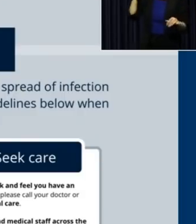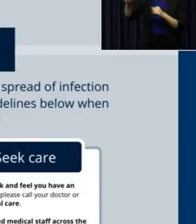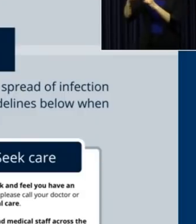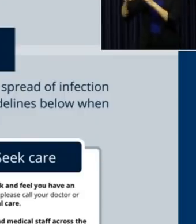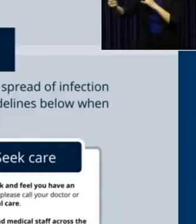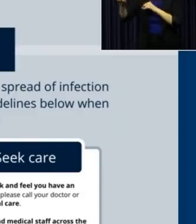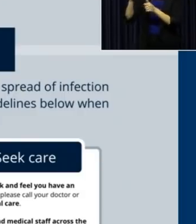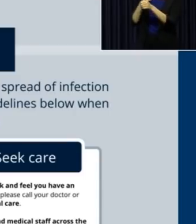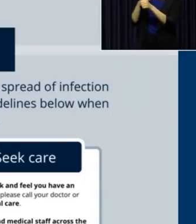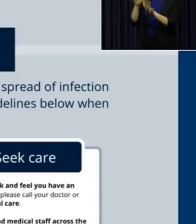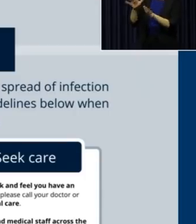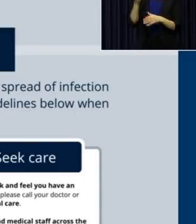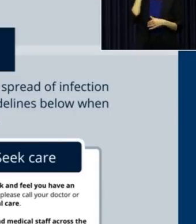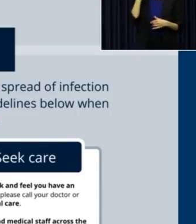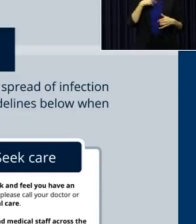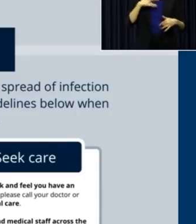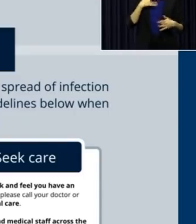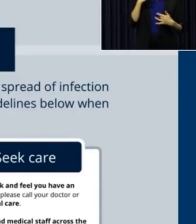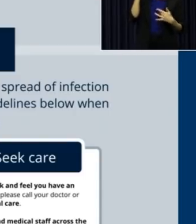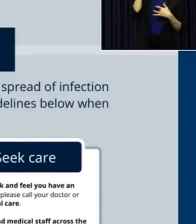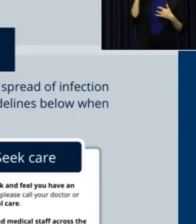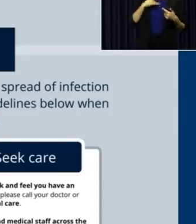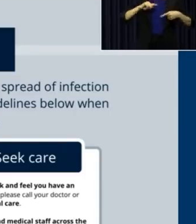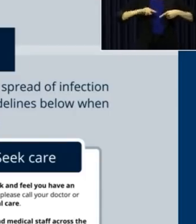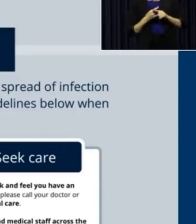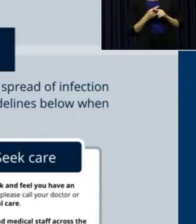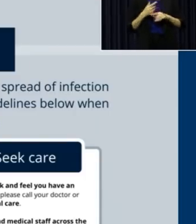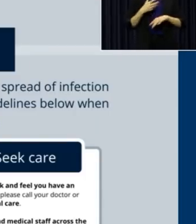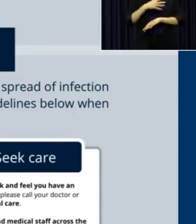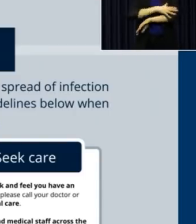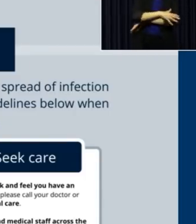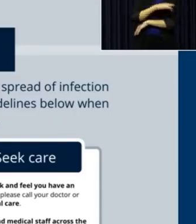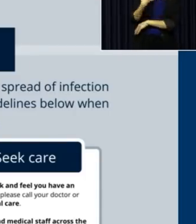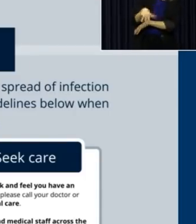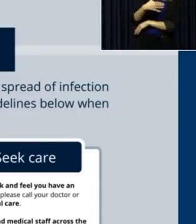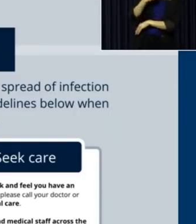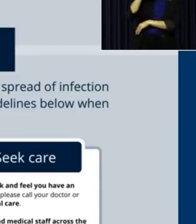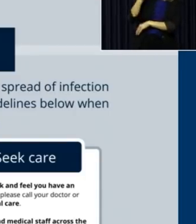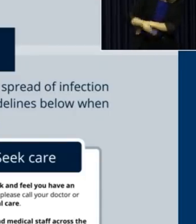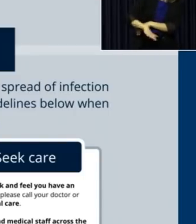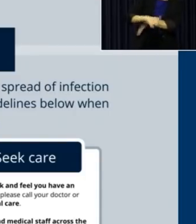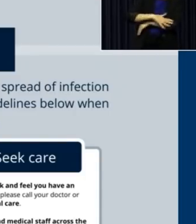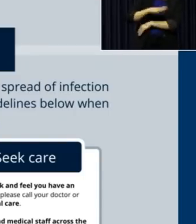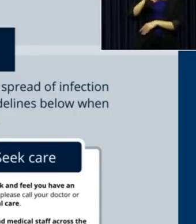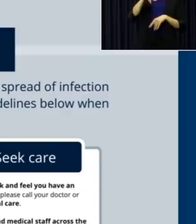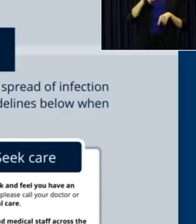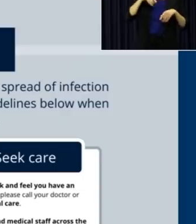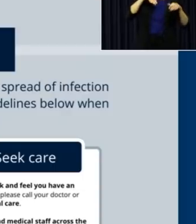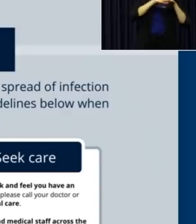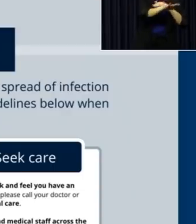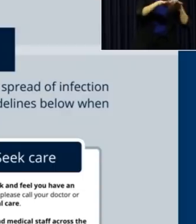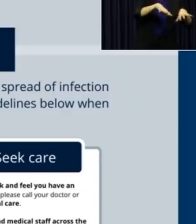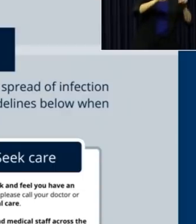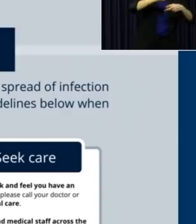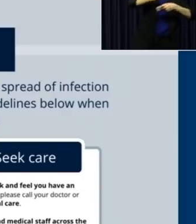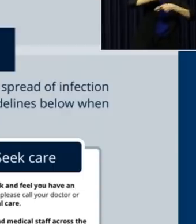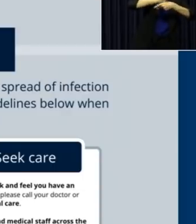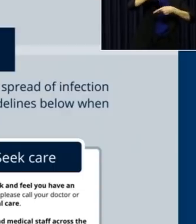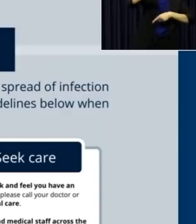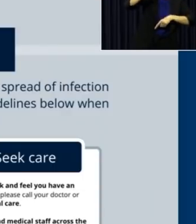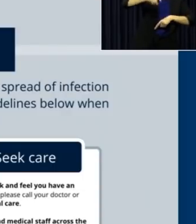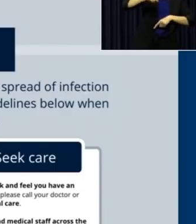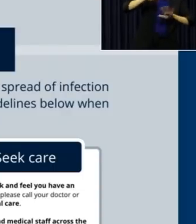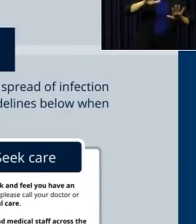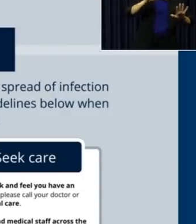and would have sought care and or injured, get the care that you need. This is going to be really important that we get into this practice